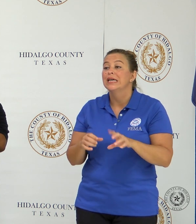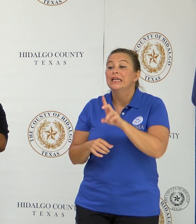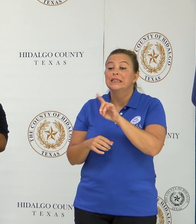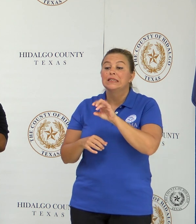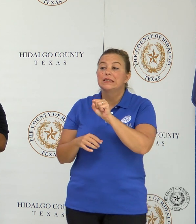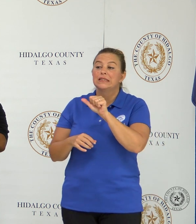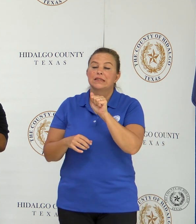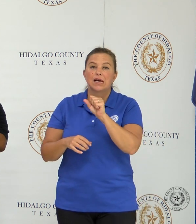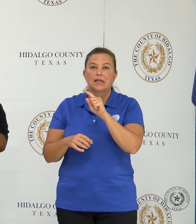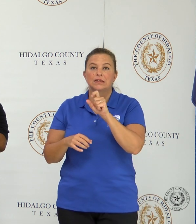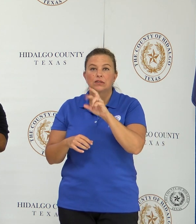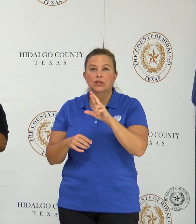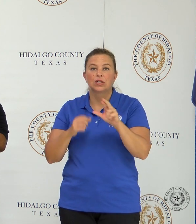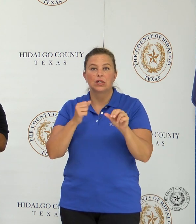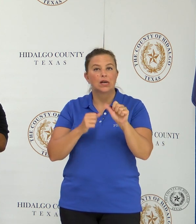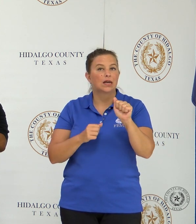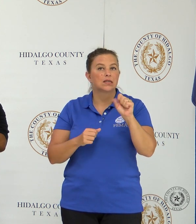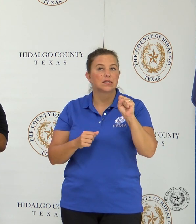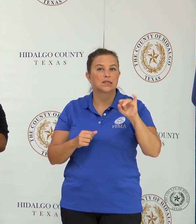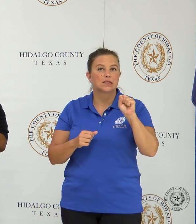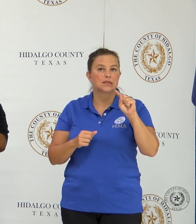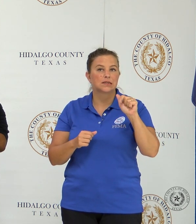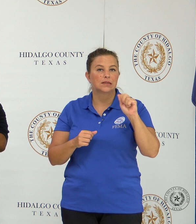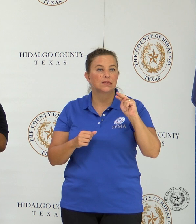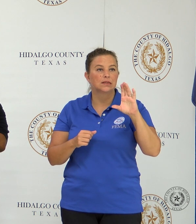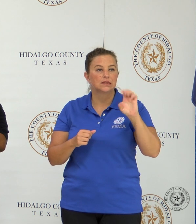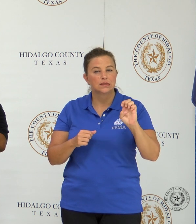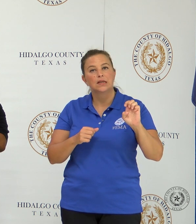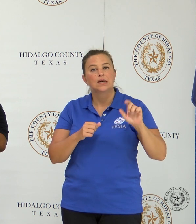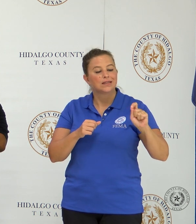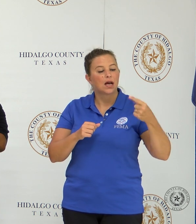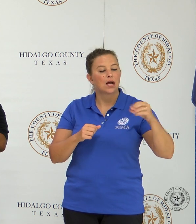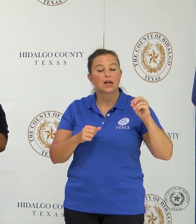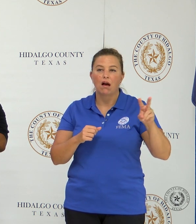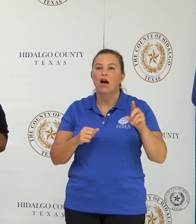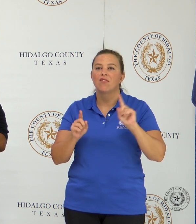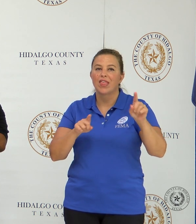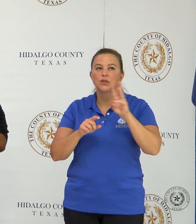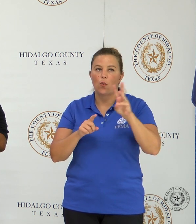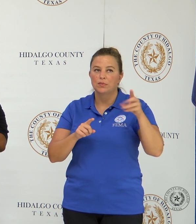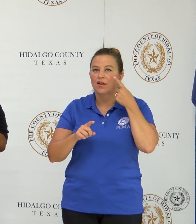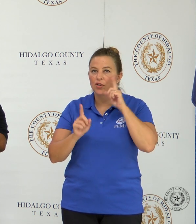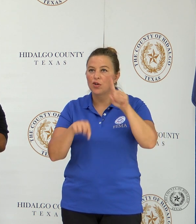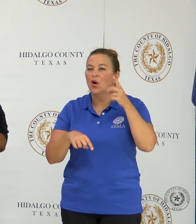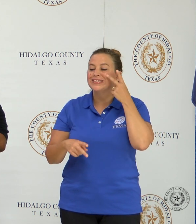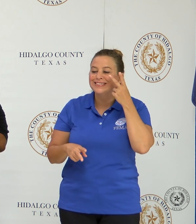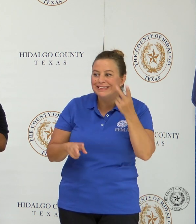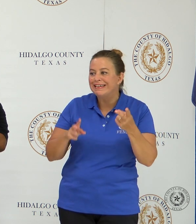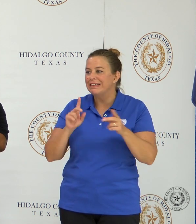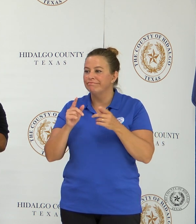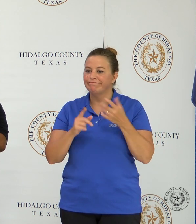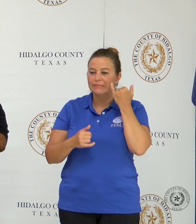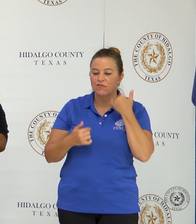Disasterassistance.gov, that would be the website that you can go to in order to get questions and concerns answered or to find out about the direction